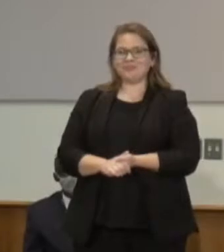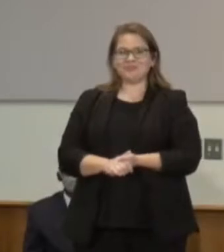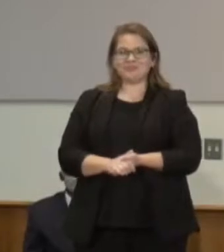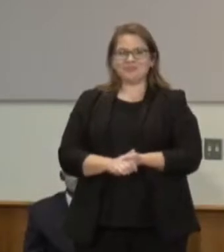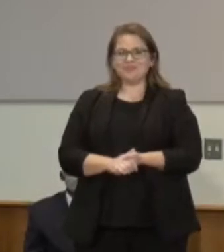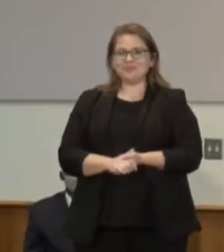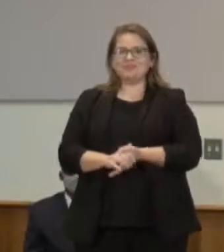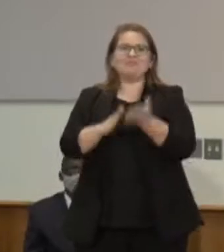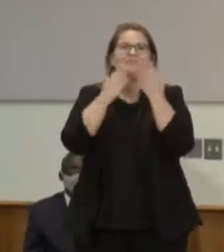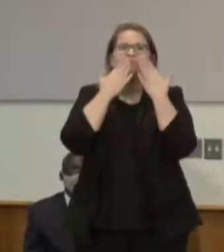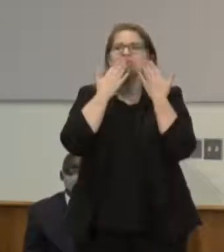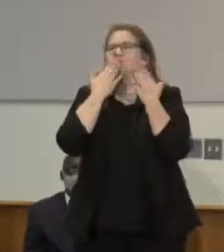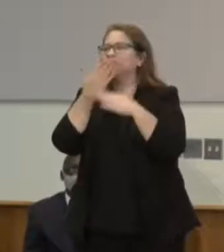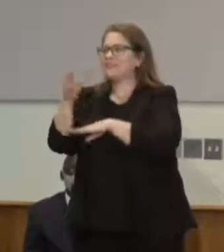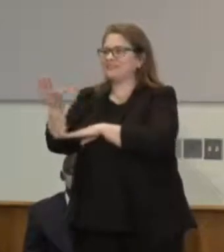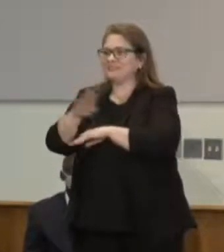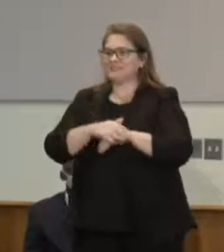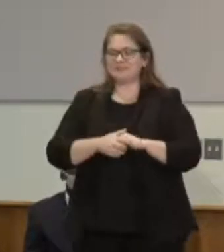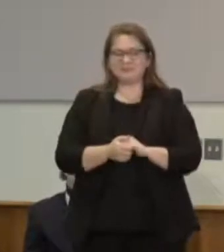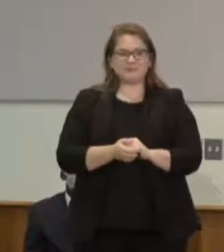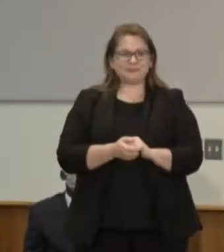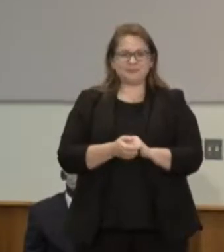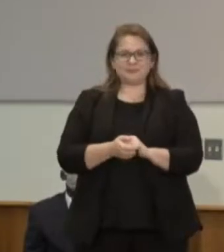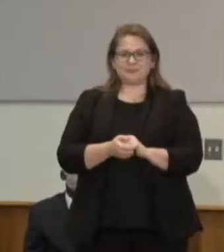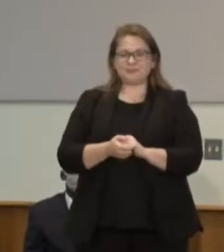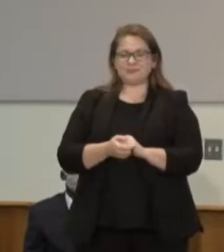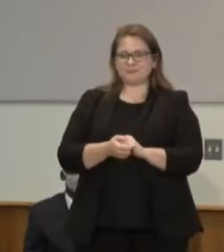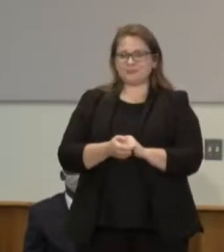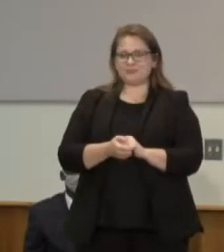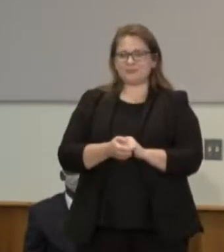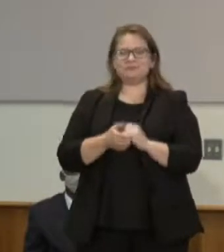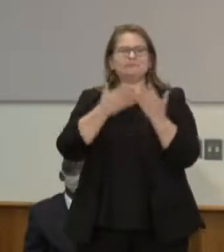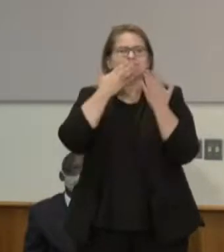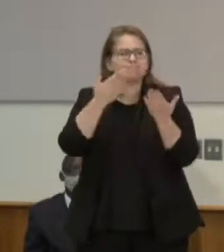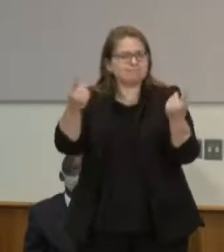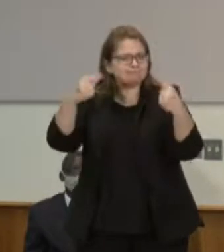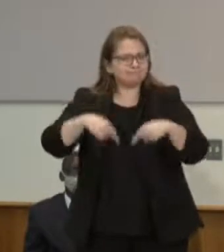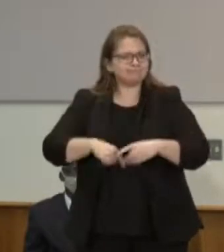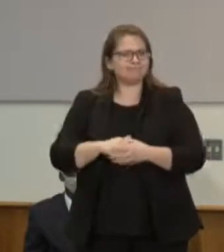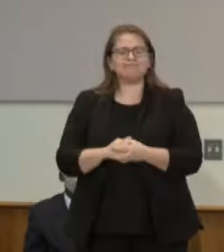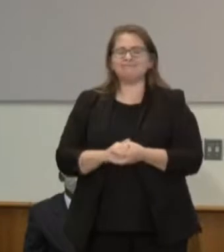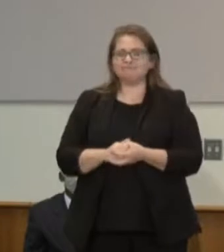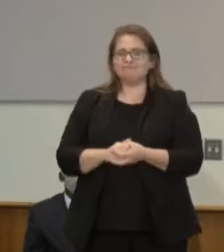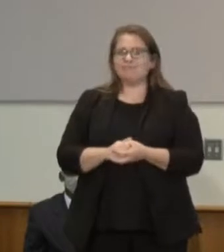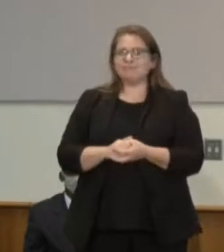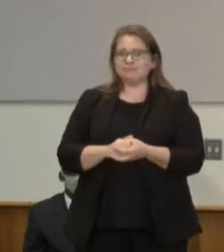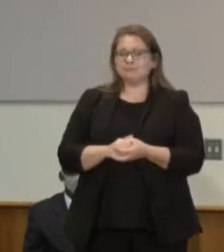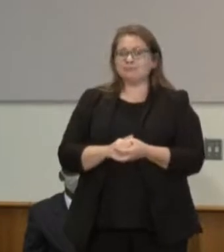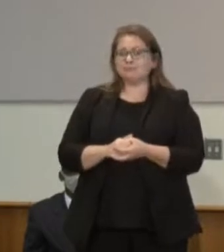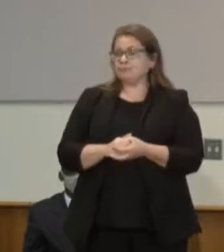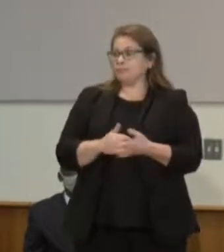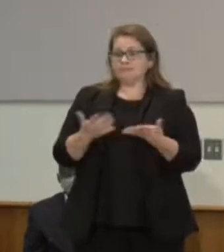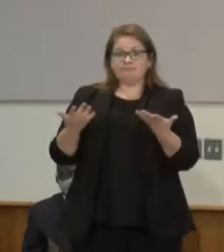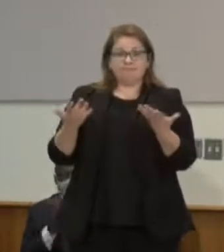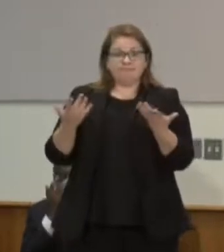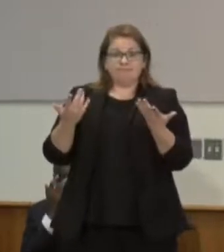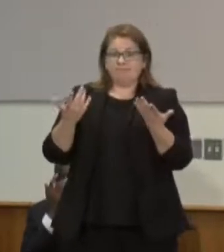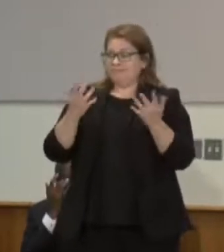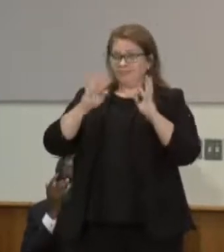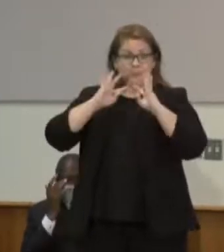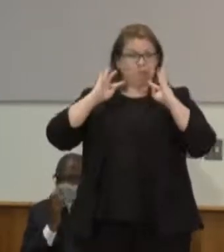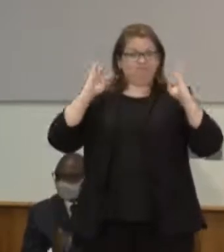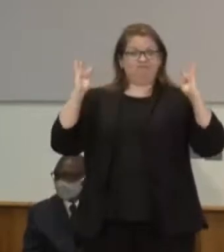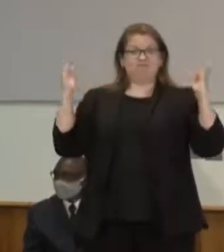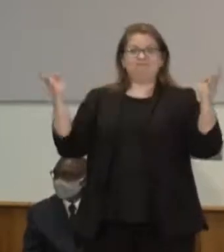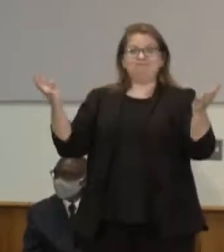Good afternoon. Hello, everyone, and thank you for being here. As you can see, we are all gathered here to take a